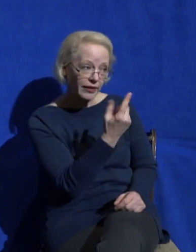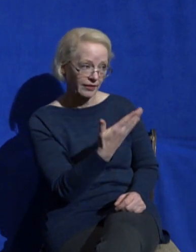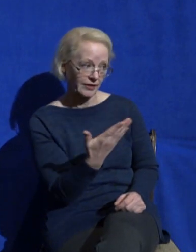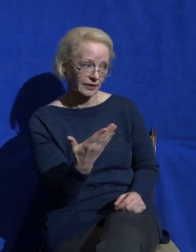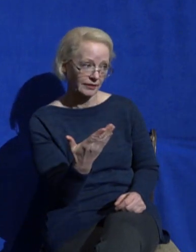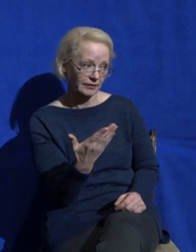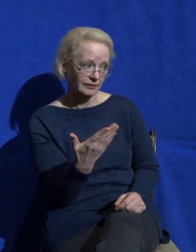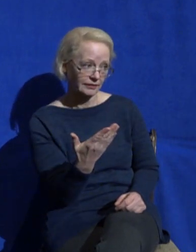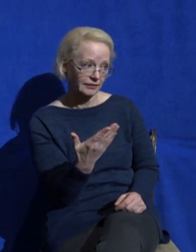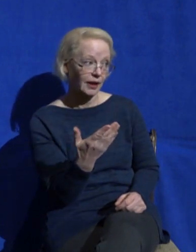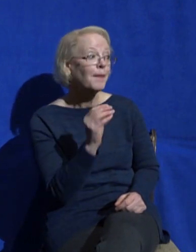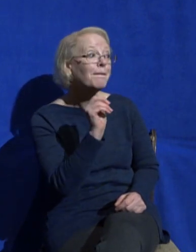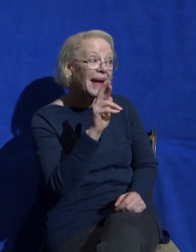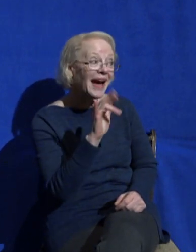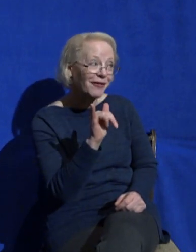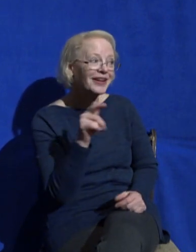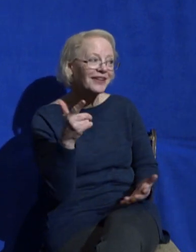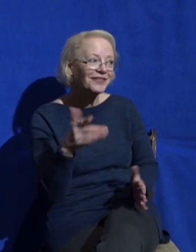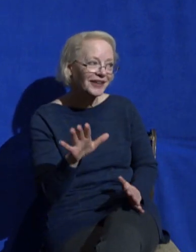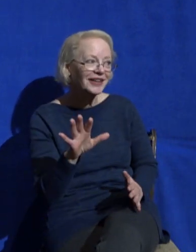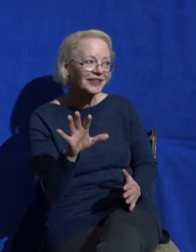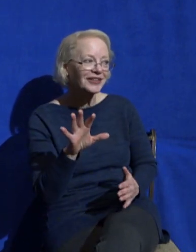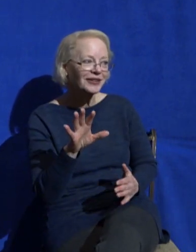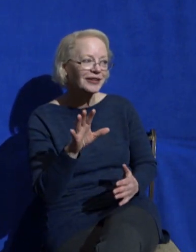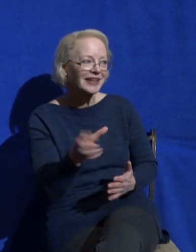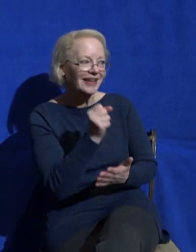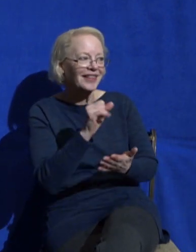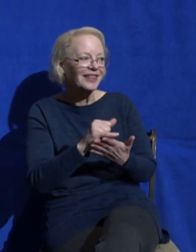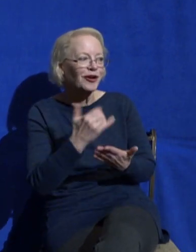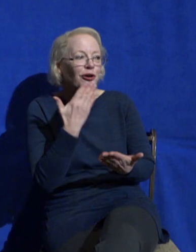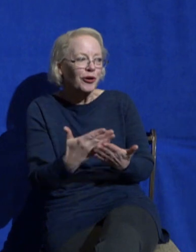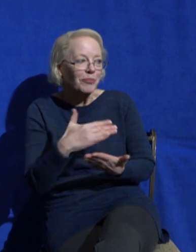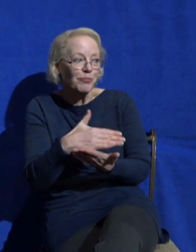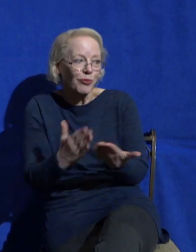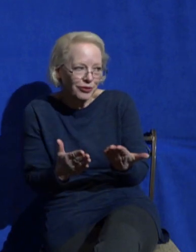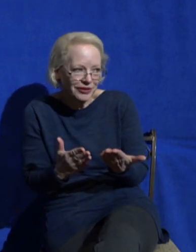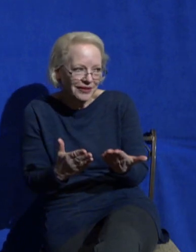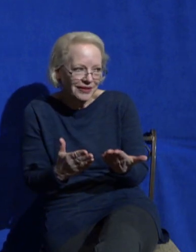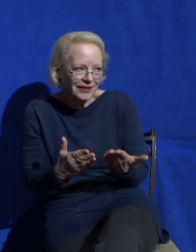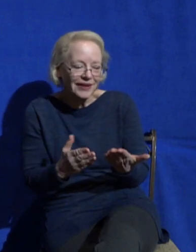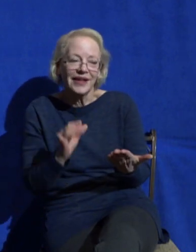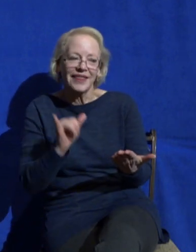Mary has chosen the good portion which will not be taken away from her.